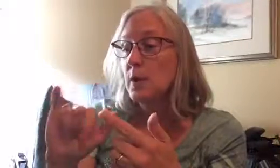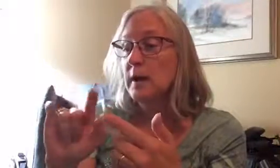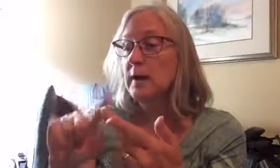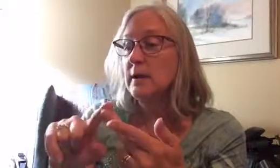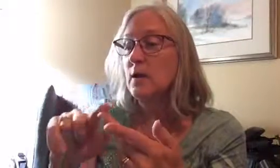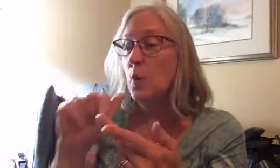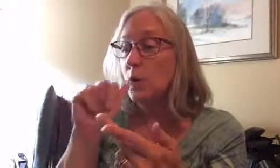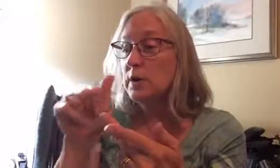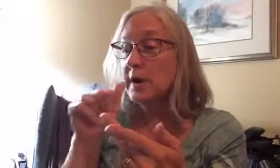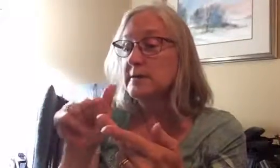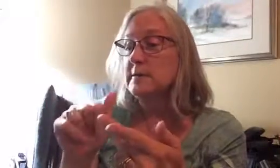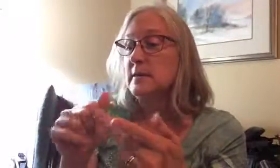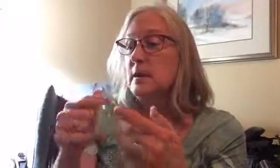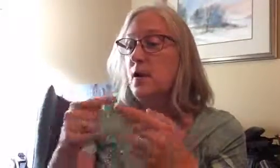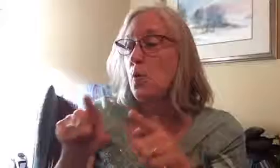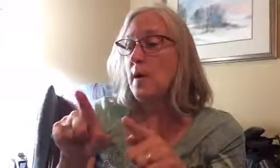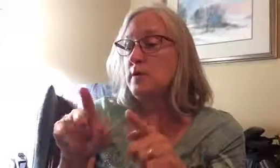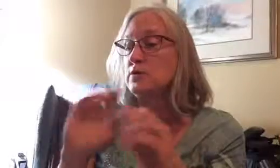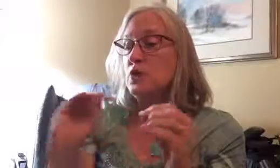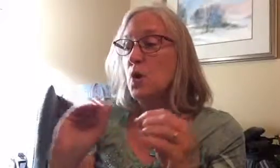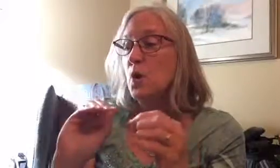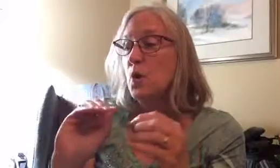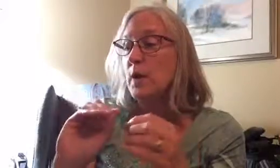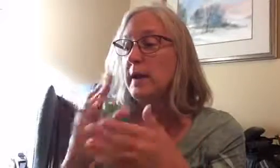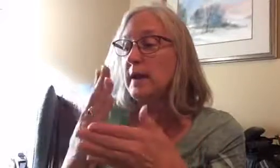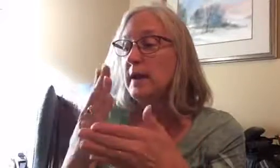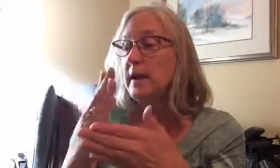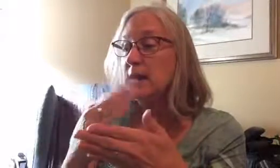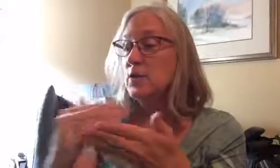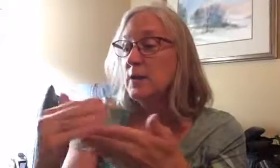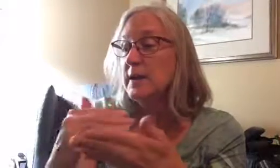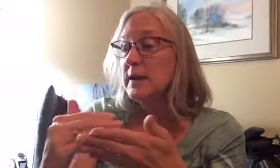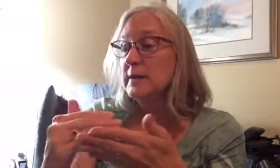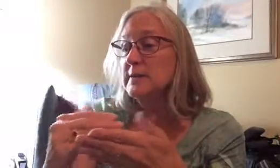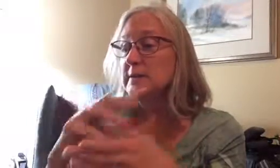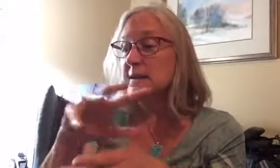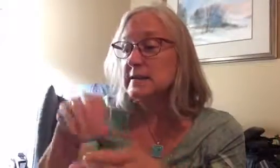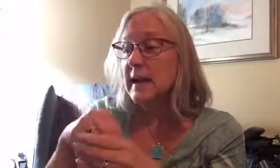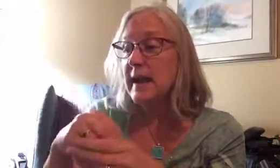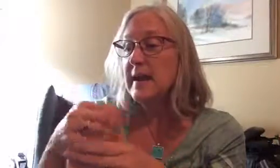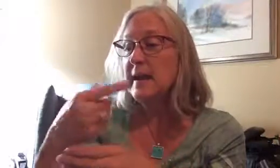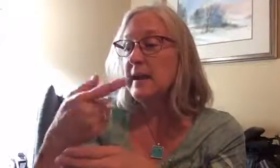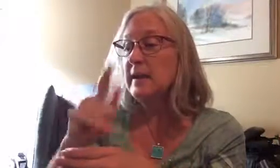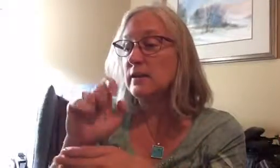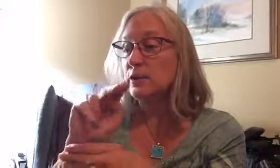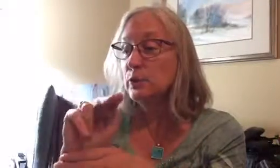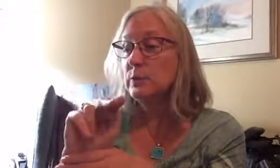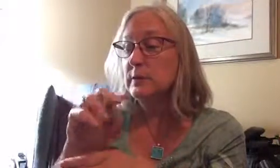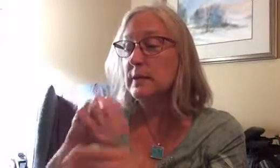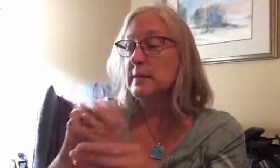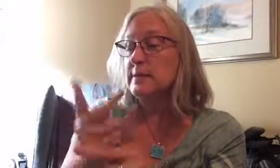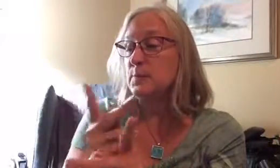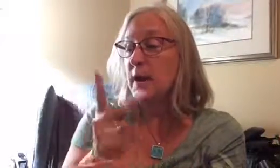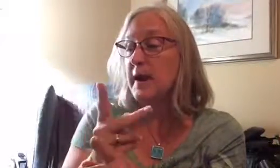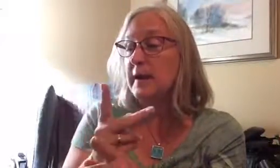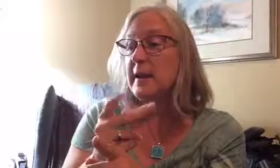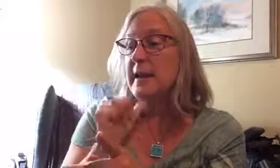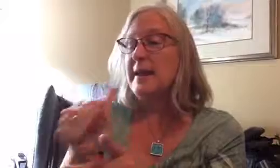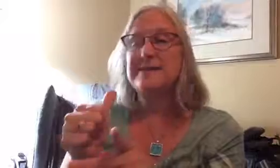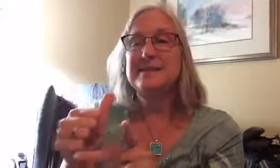or nuts while there's no ingredients containing gluten in this product it's